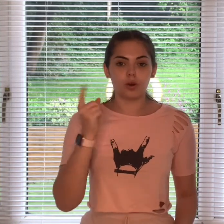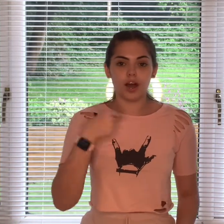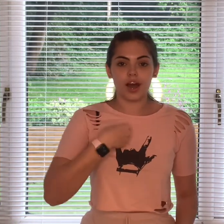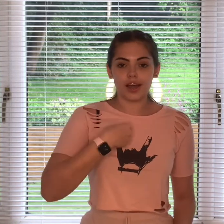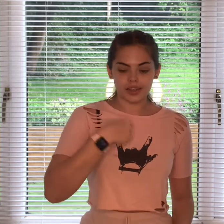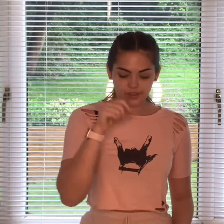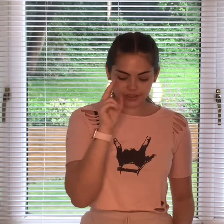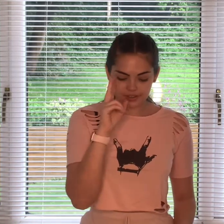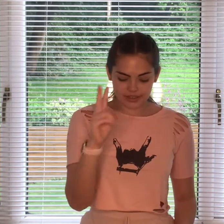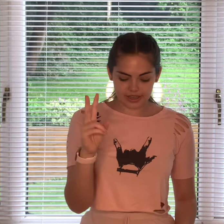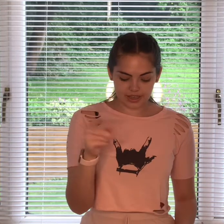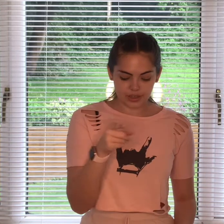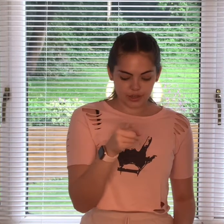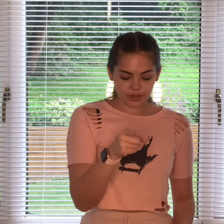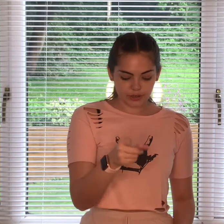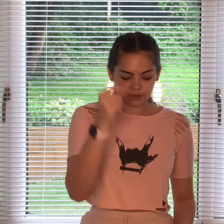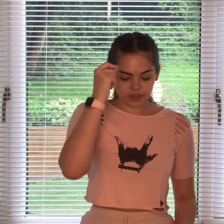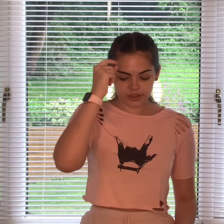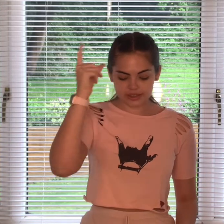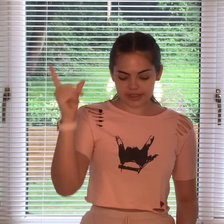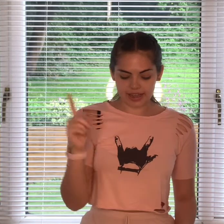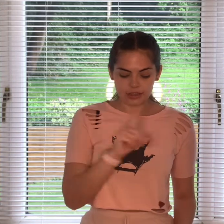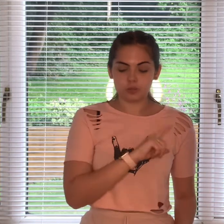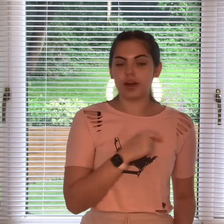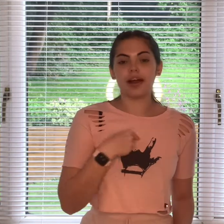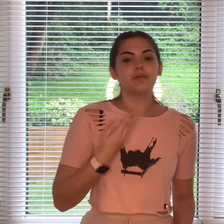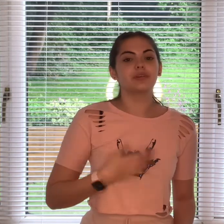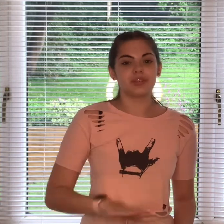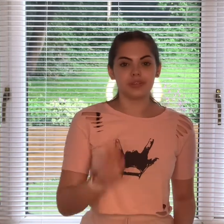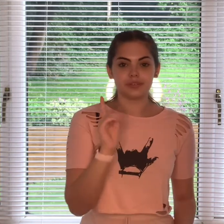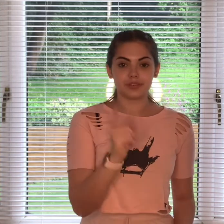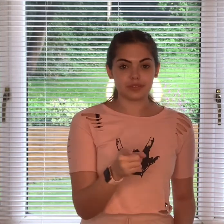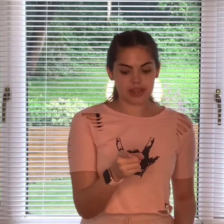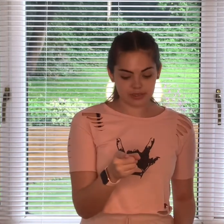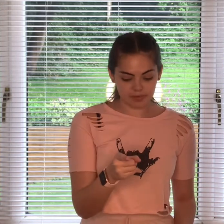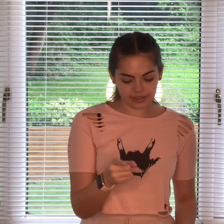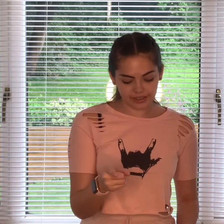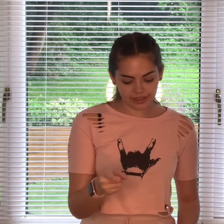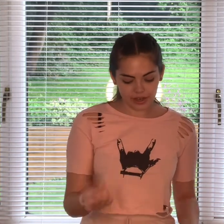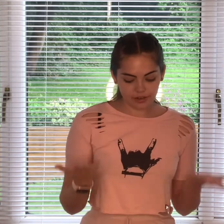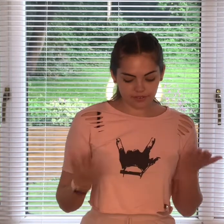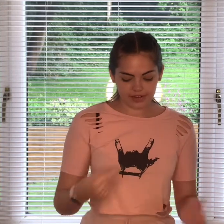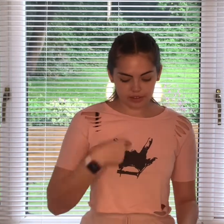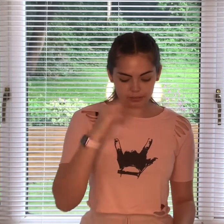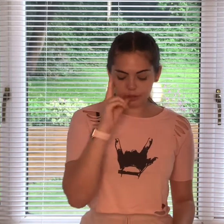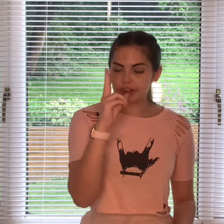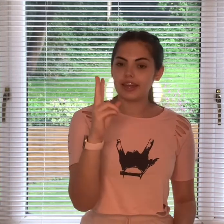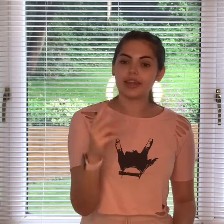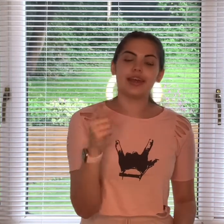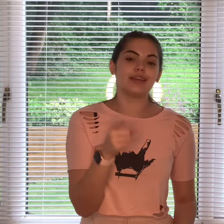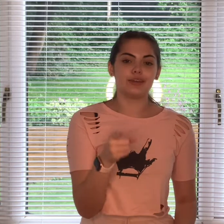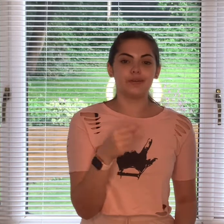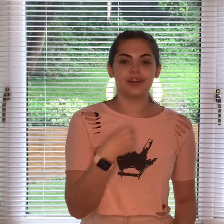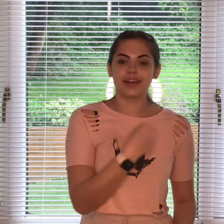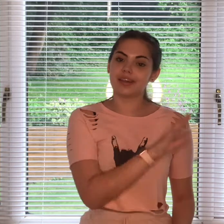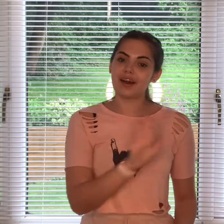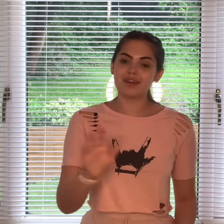I could see you'll understand why I want you so desperately right now I'm looking at you and I can't